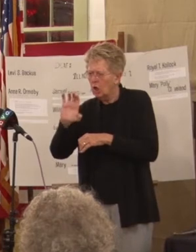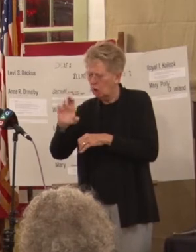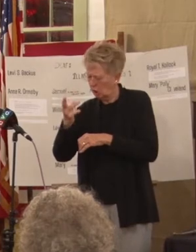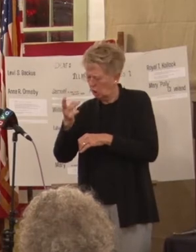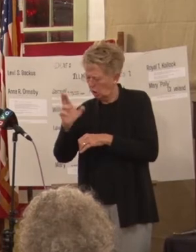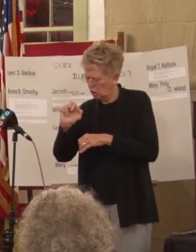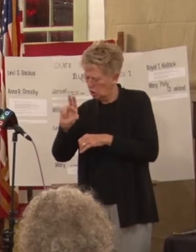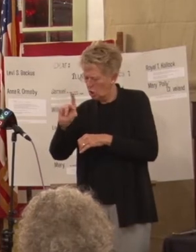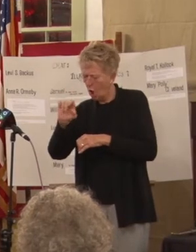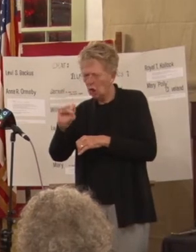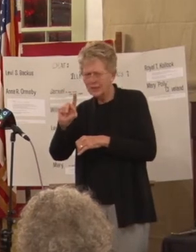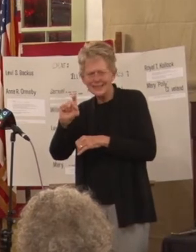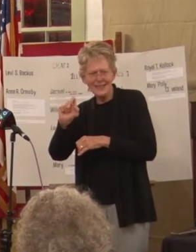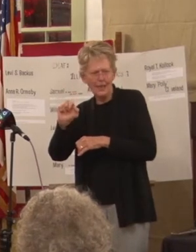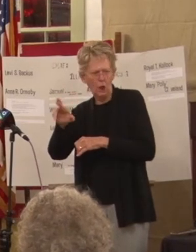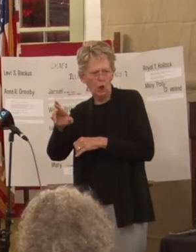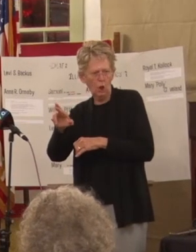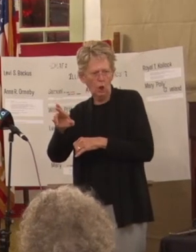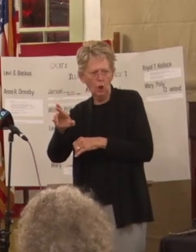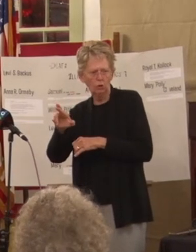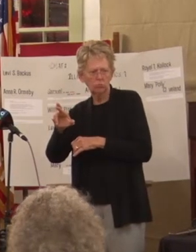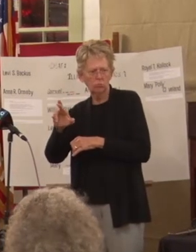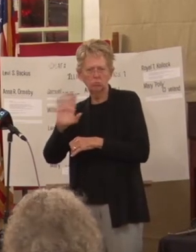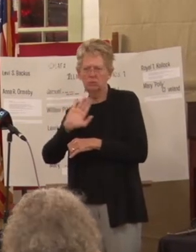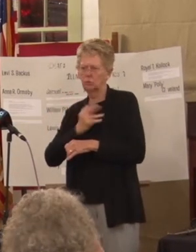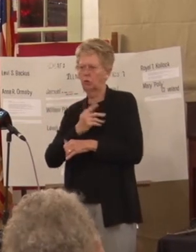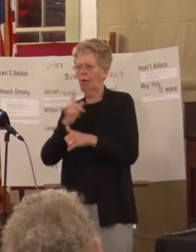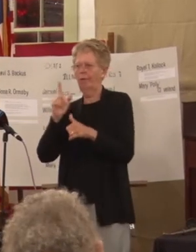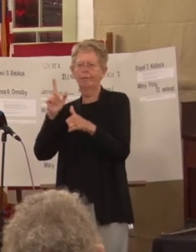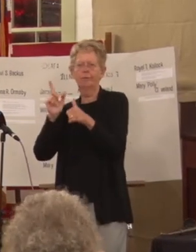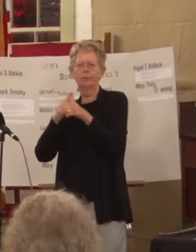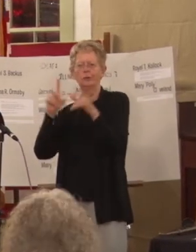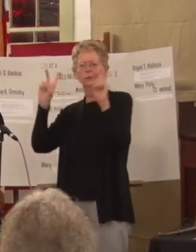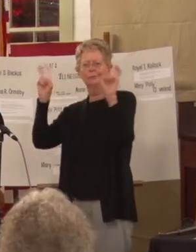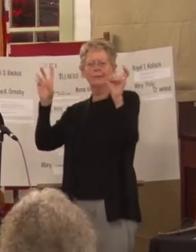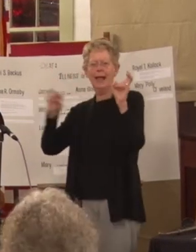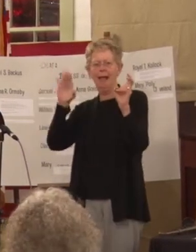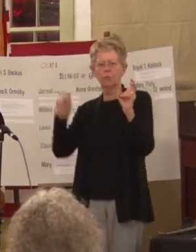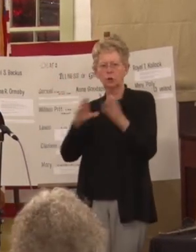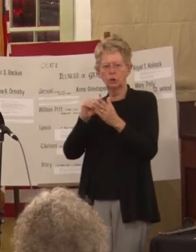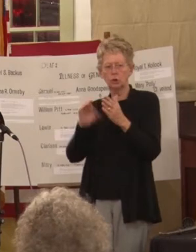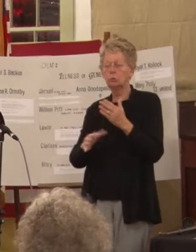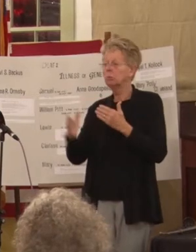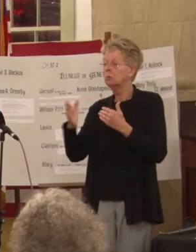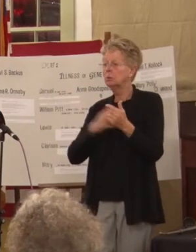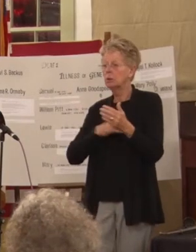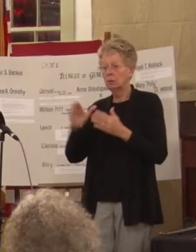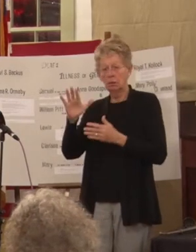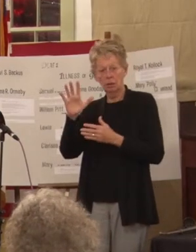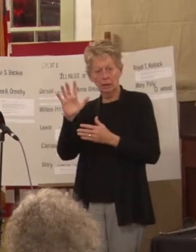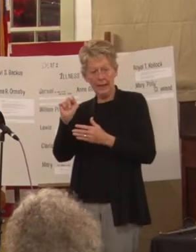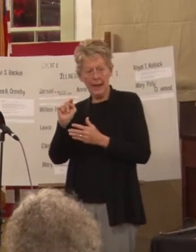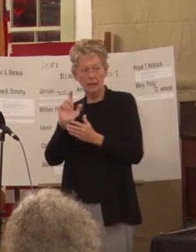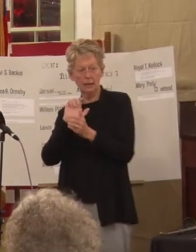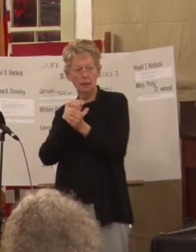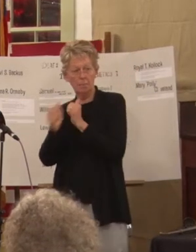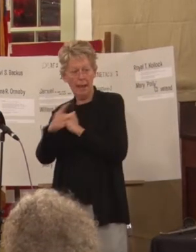African even though the state of Connecticut passed the black law in 1833